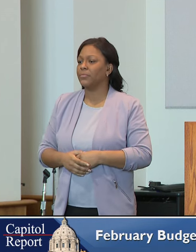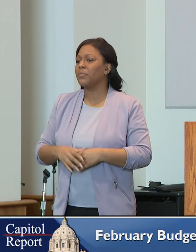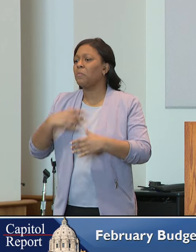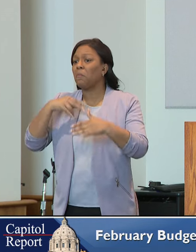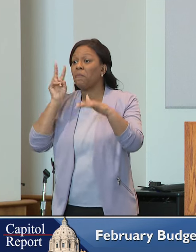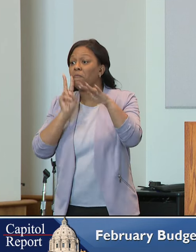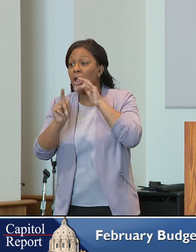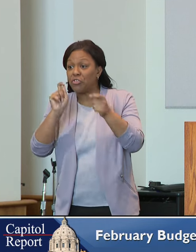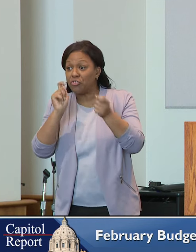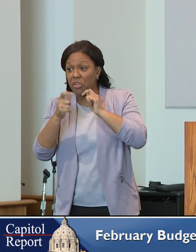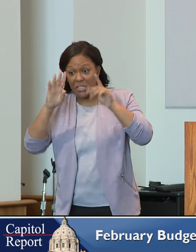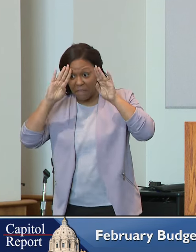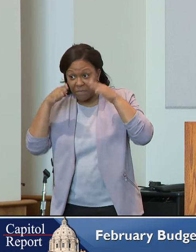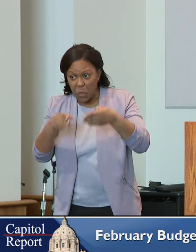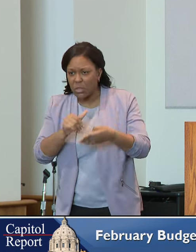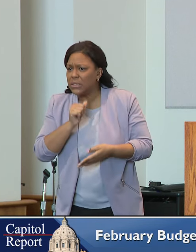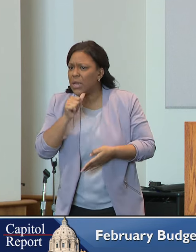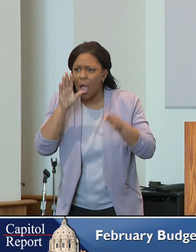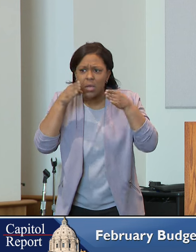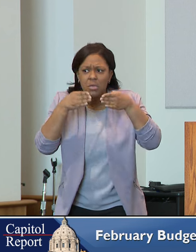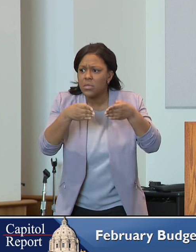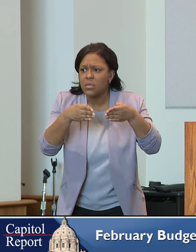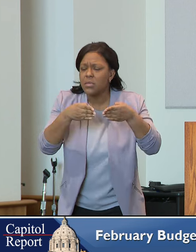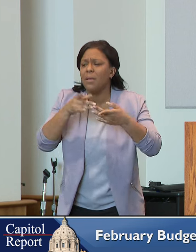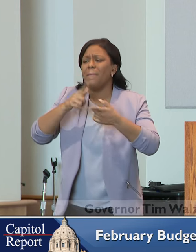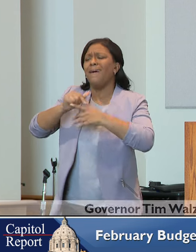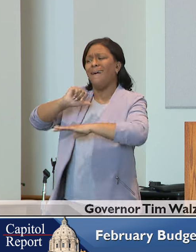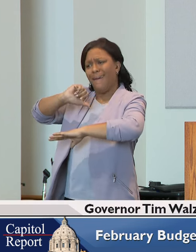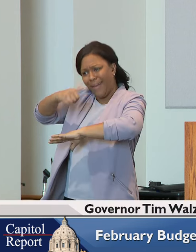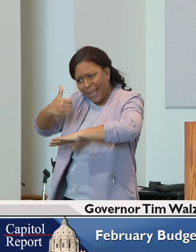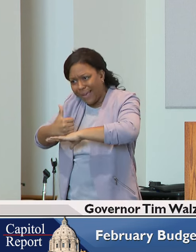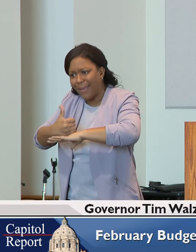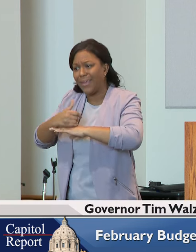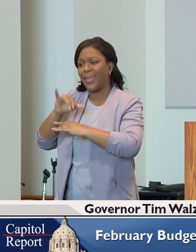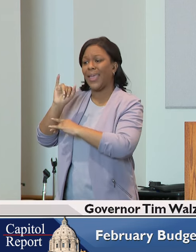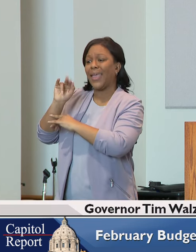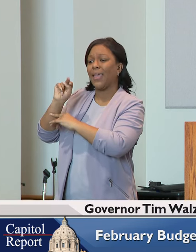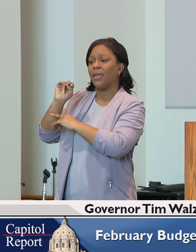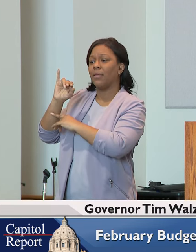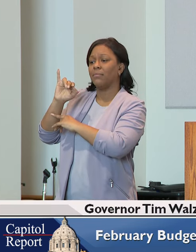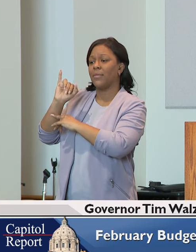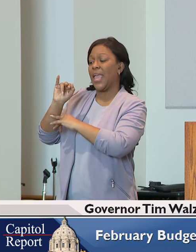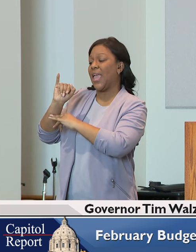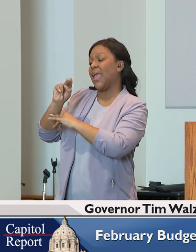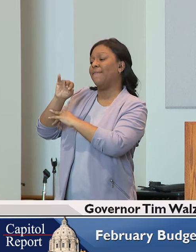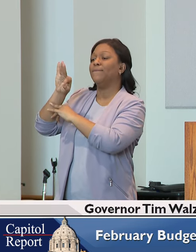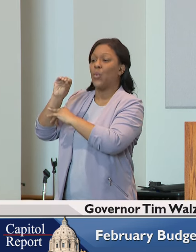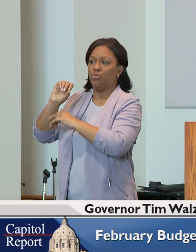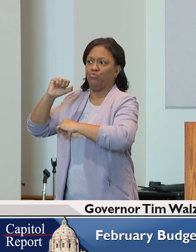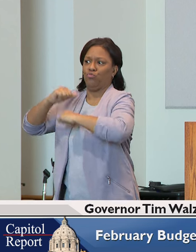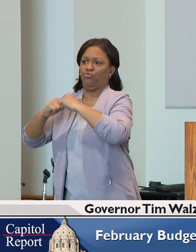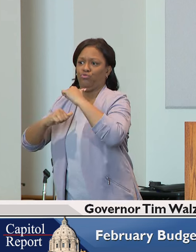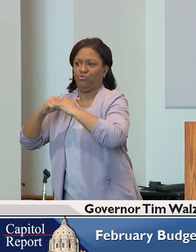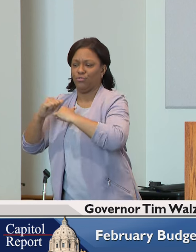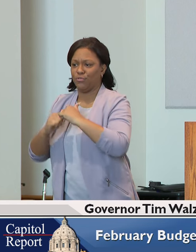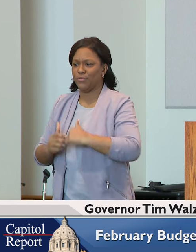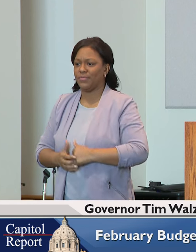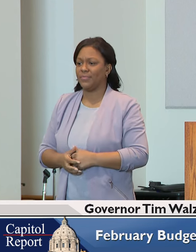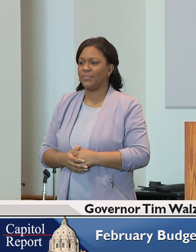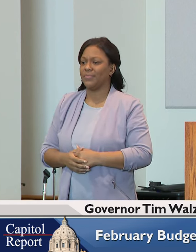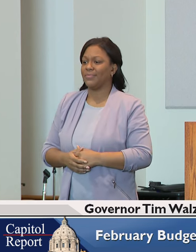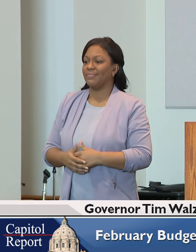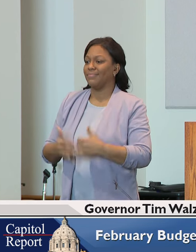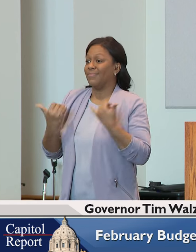legislative leaders had to say about the news. 2024 is a bonding year. That's going to be our focus. Now is the time to keep our eye on an